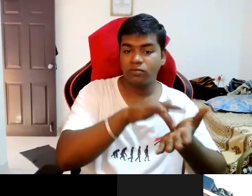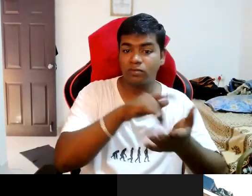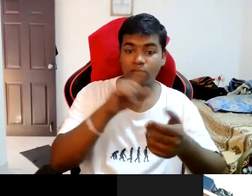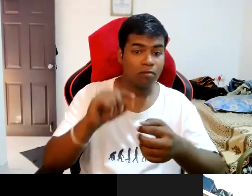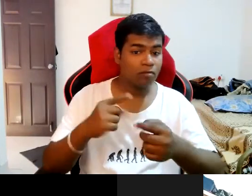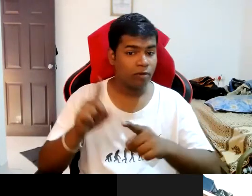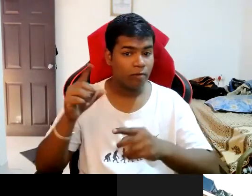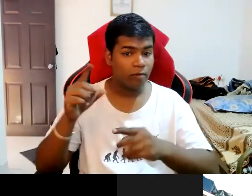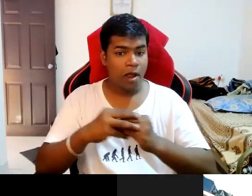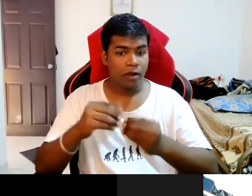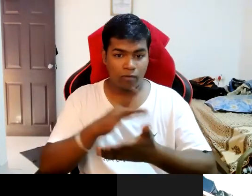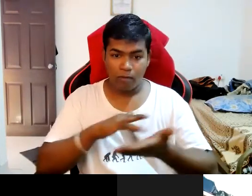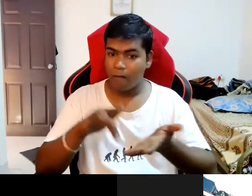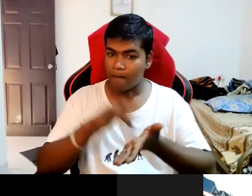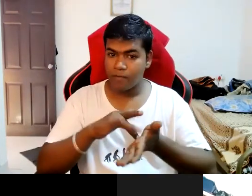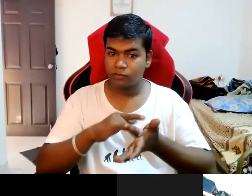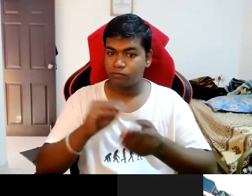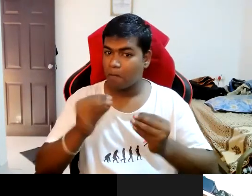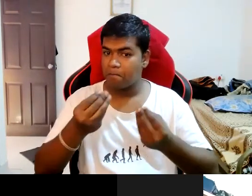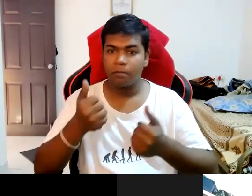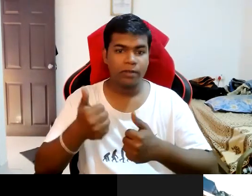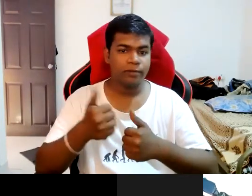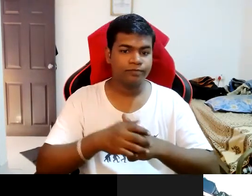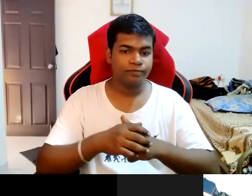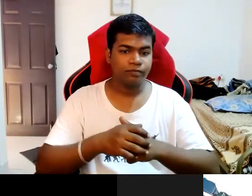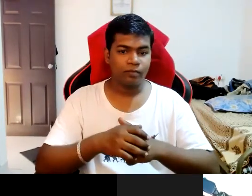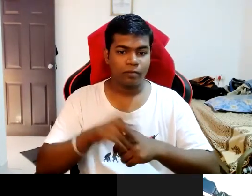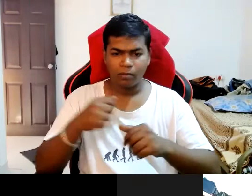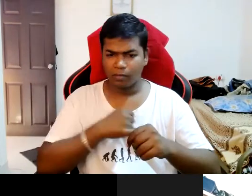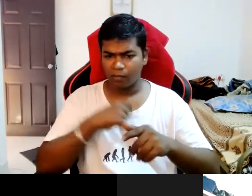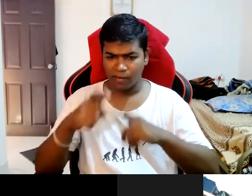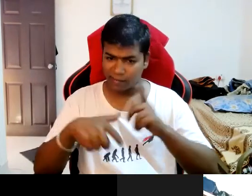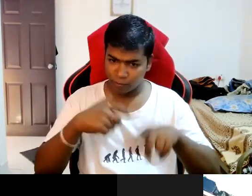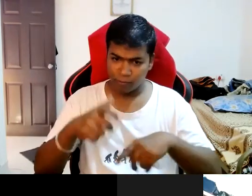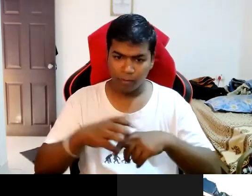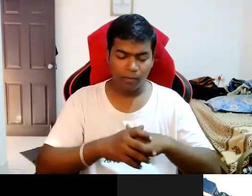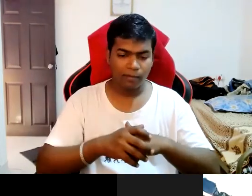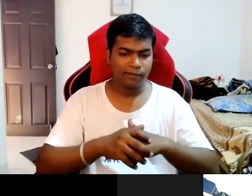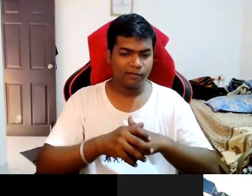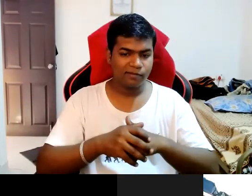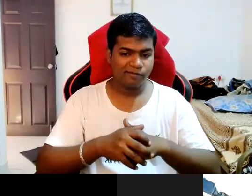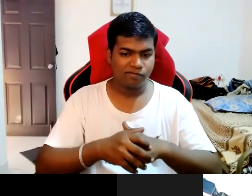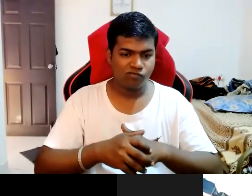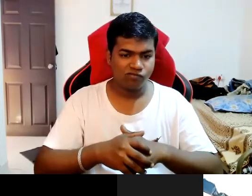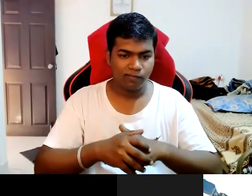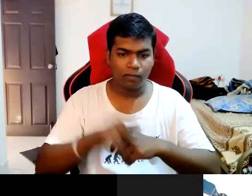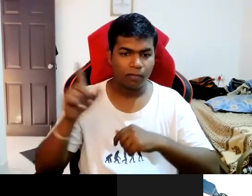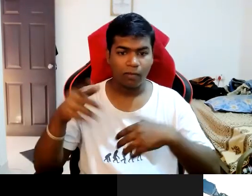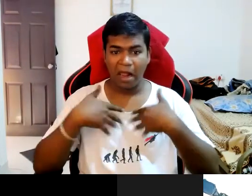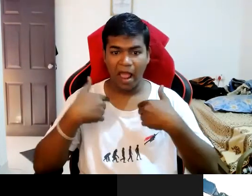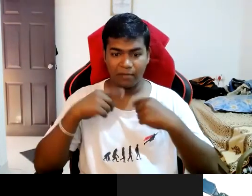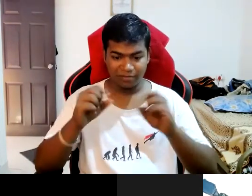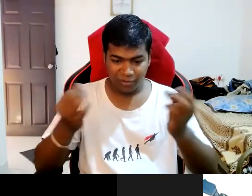better place here and in my company yeah starting they are not happy with me